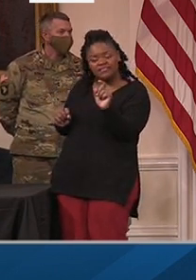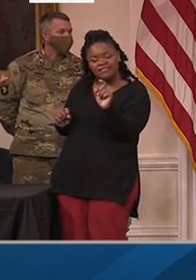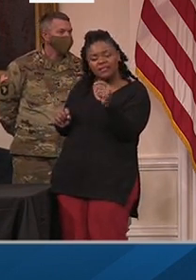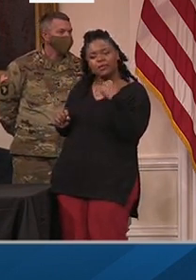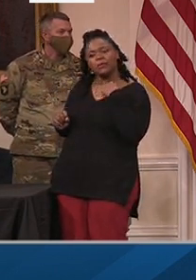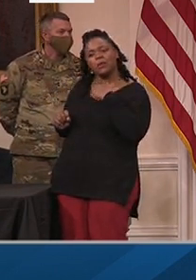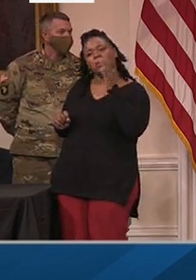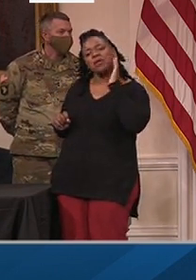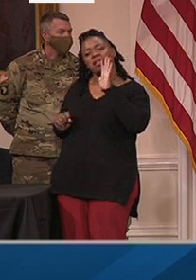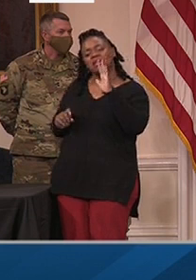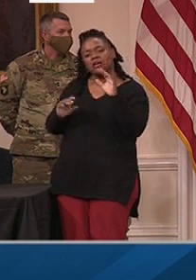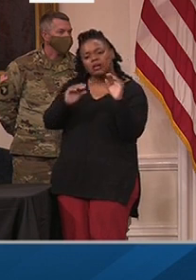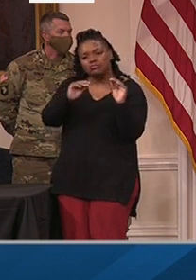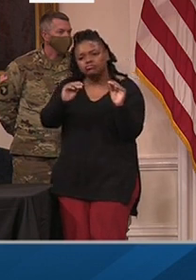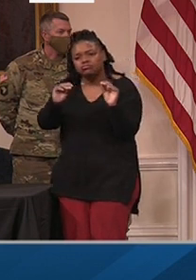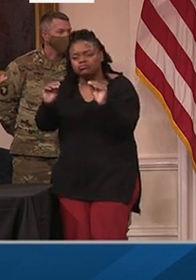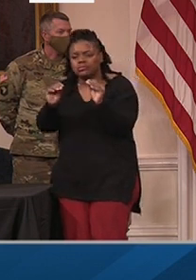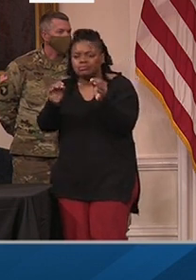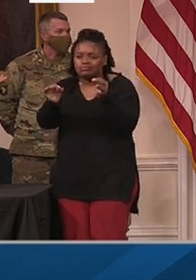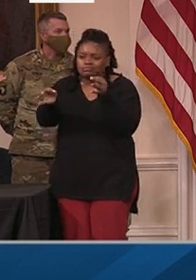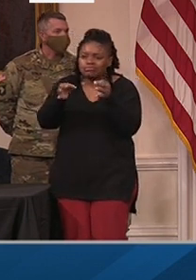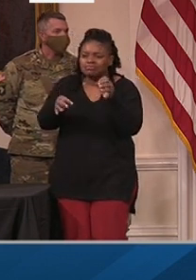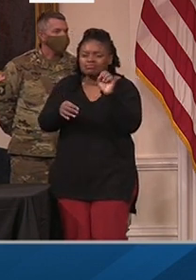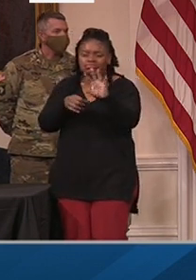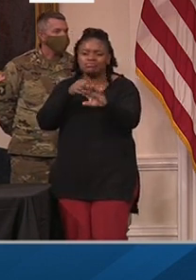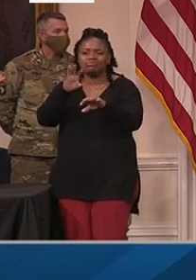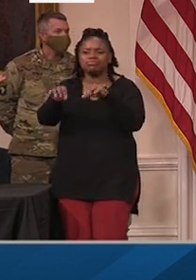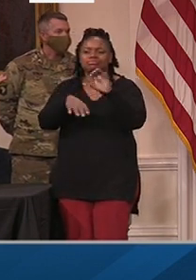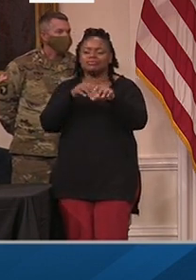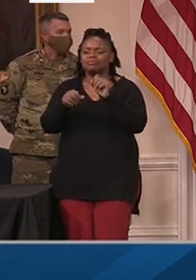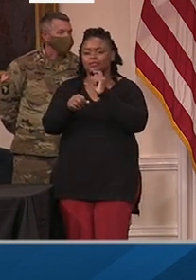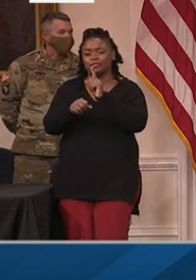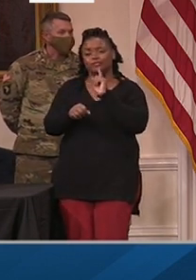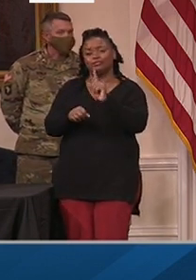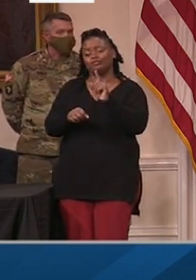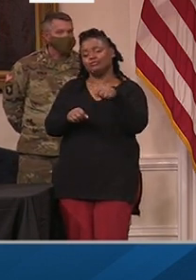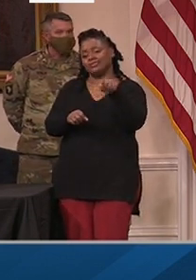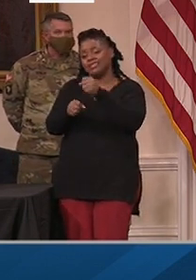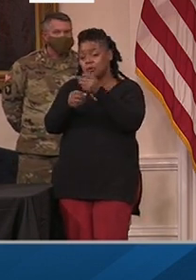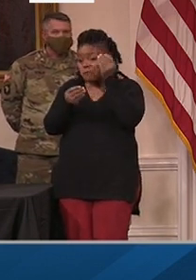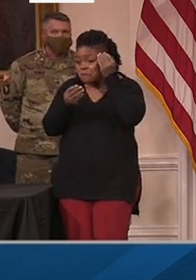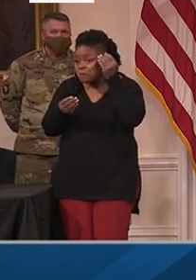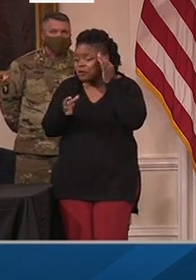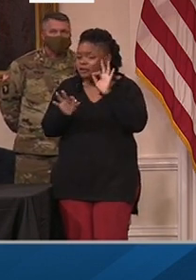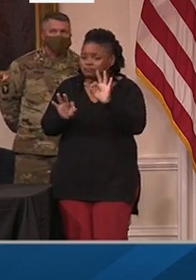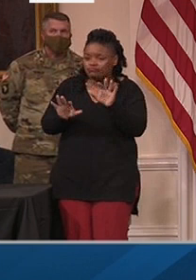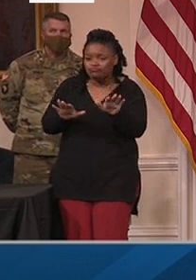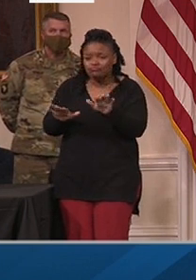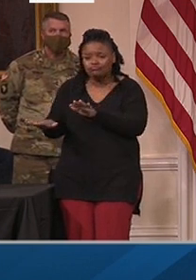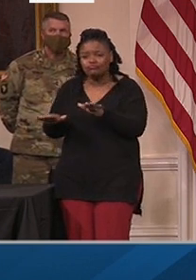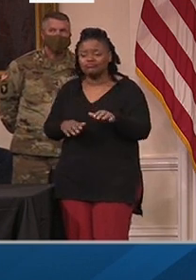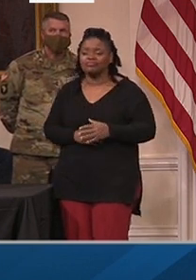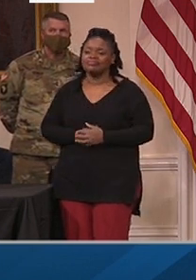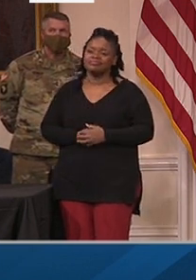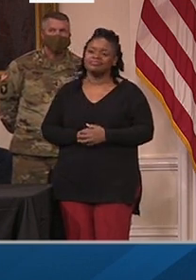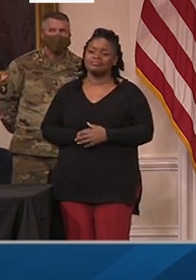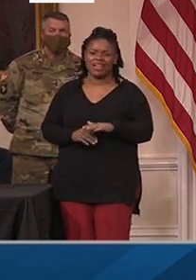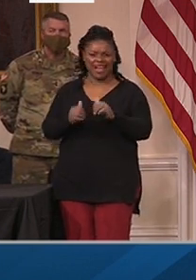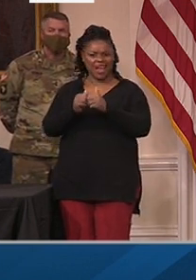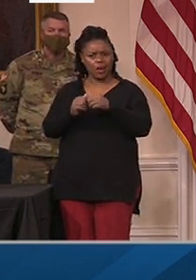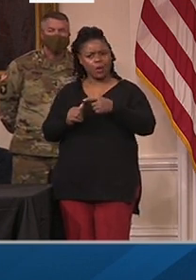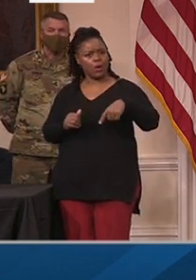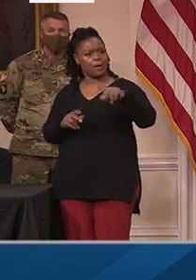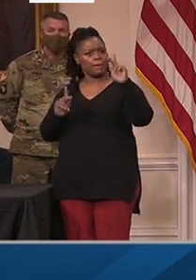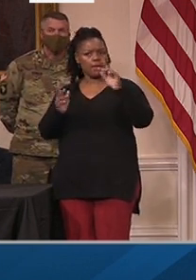continue to try to provide as much information and answer as many questions as possible. But here are some of the ways that you can help to